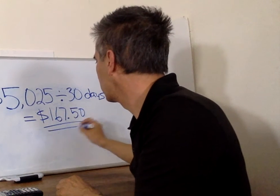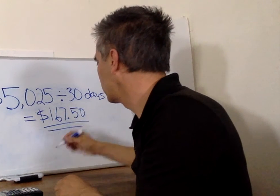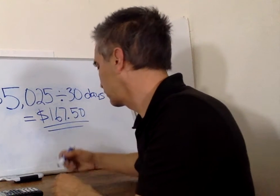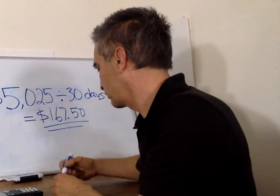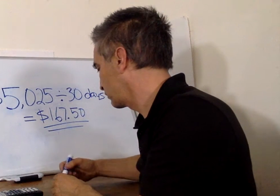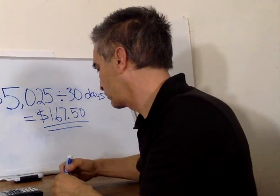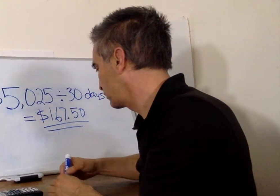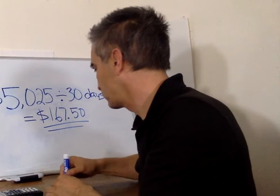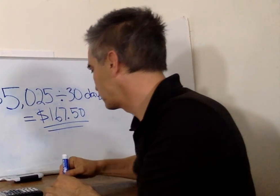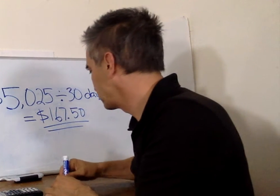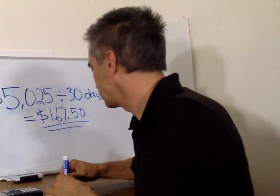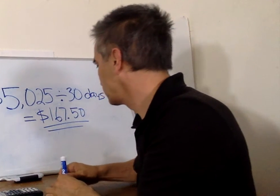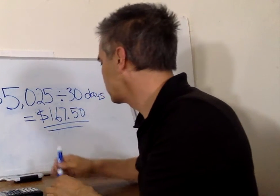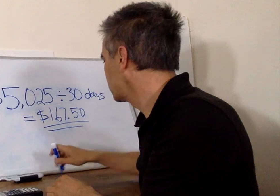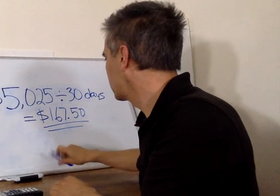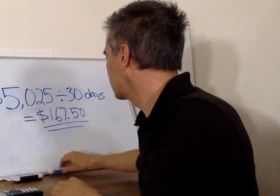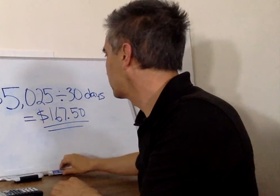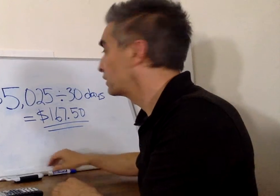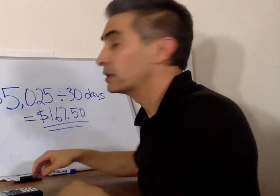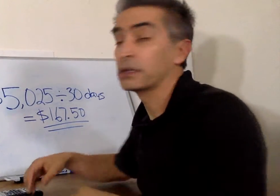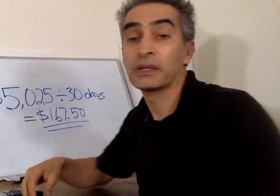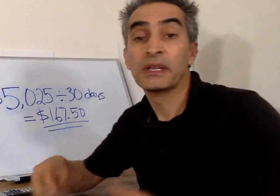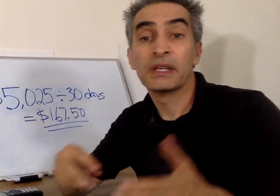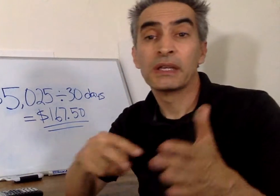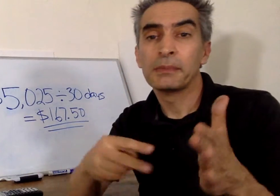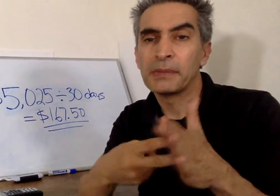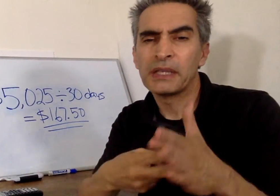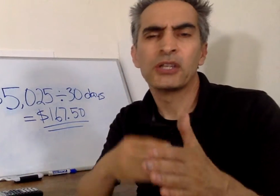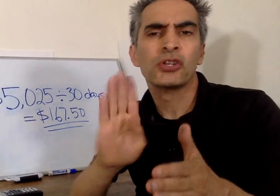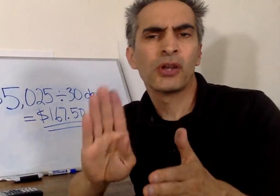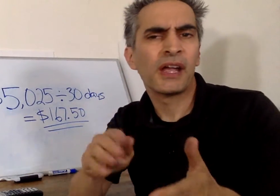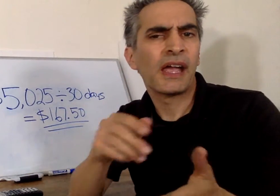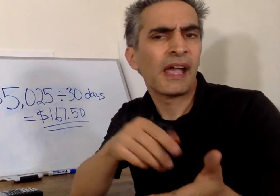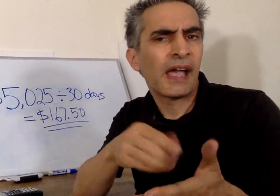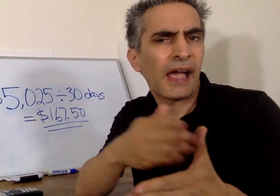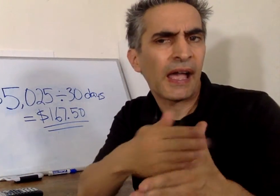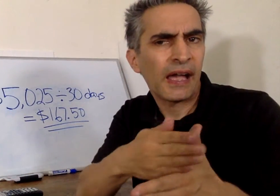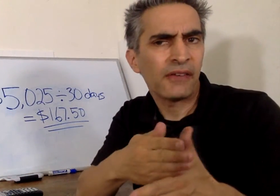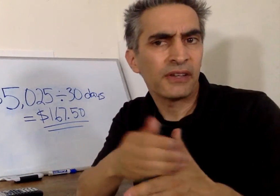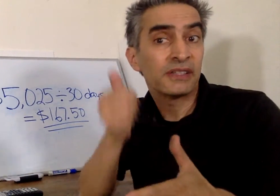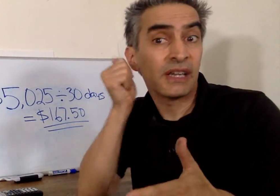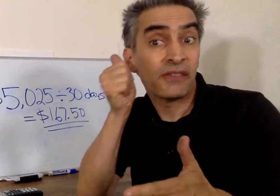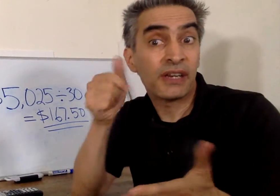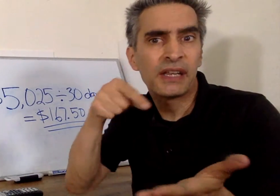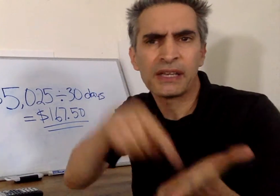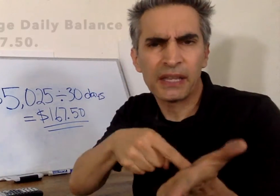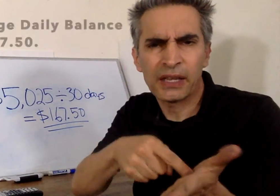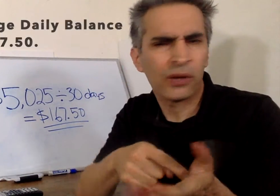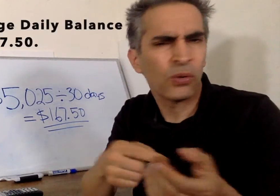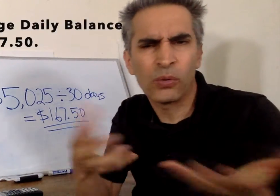$5,025 this means your average daily balance